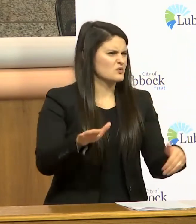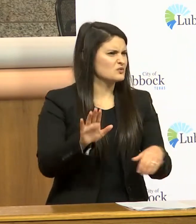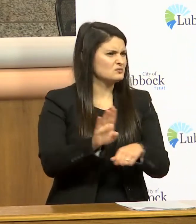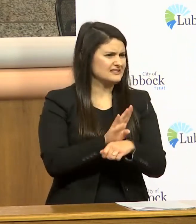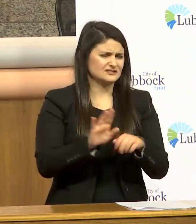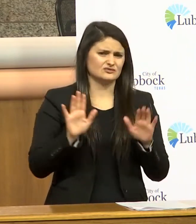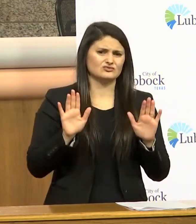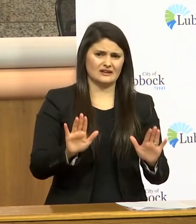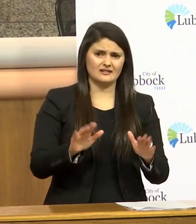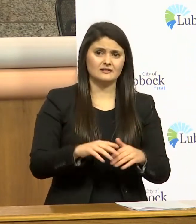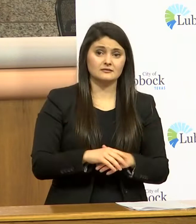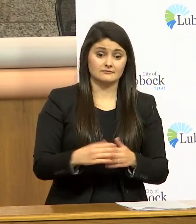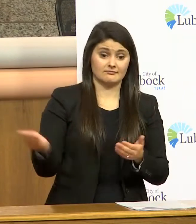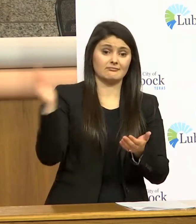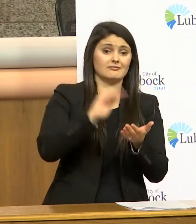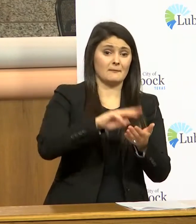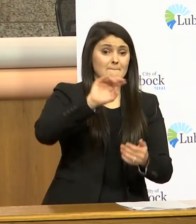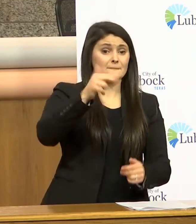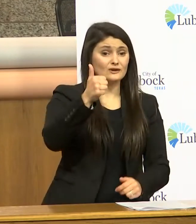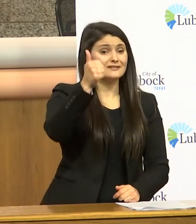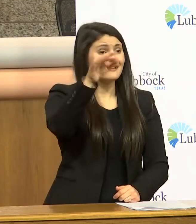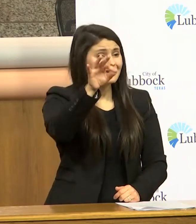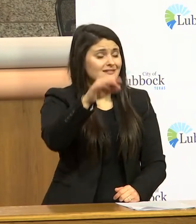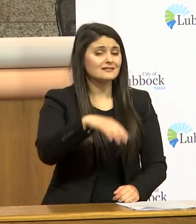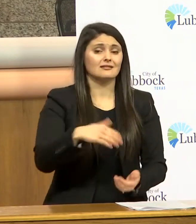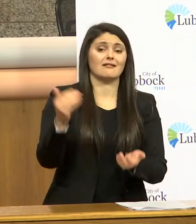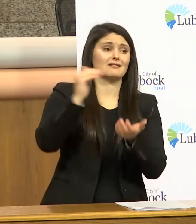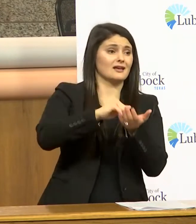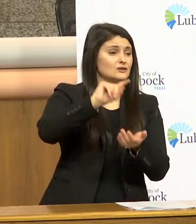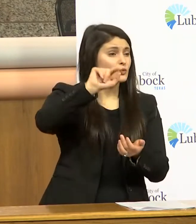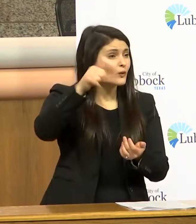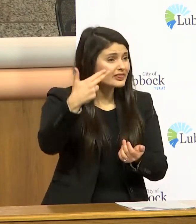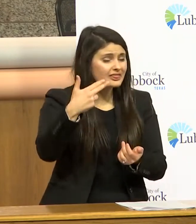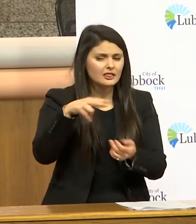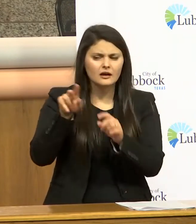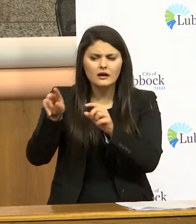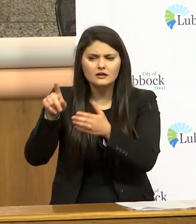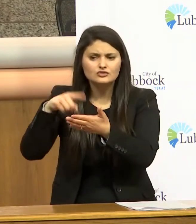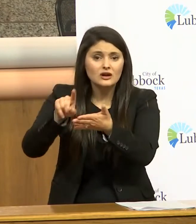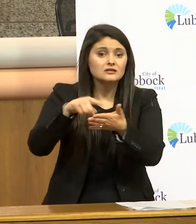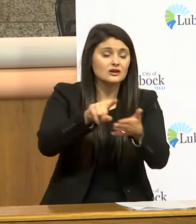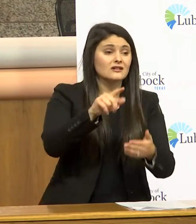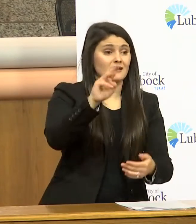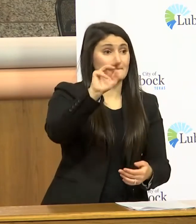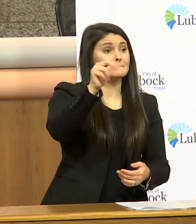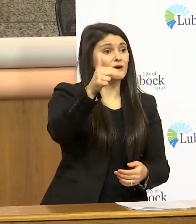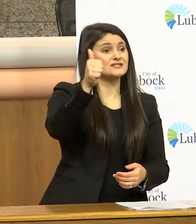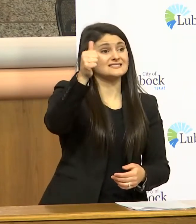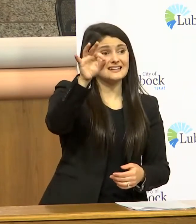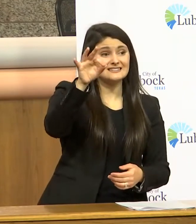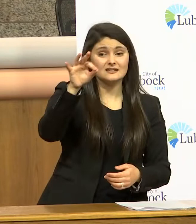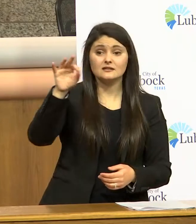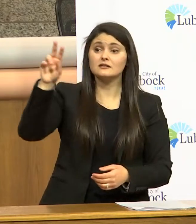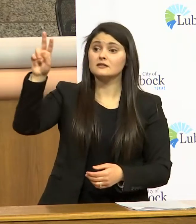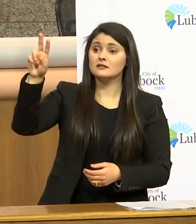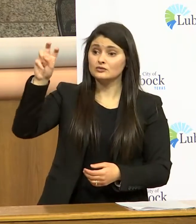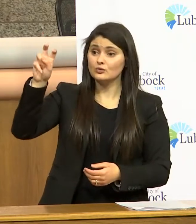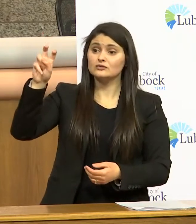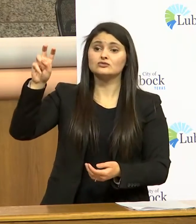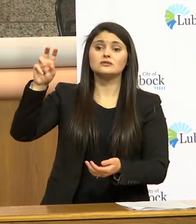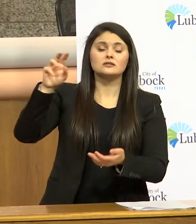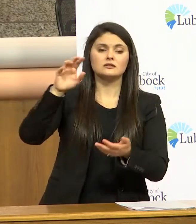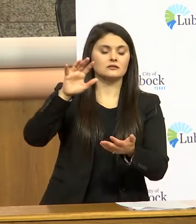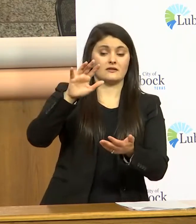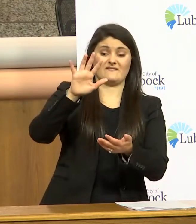we did it again on the 19th we did it again on the 20th etc but on the 19th as example there were 50 physical